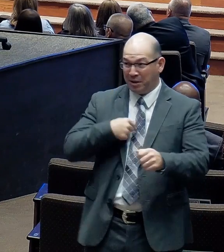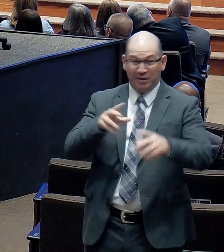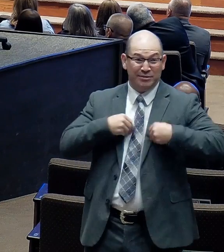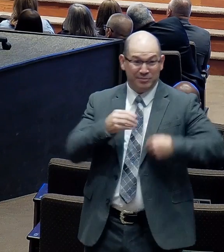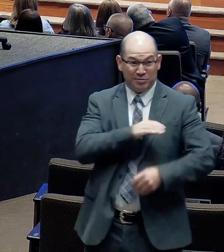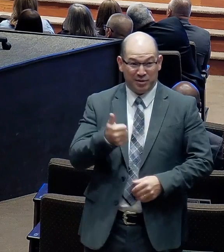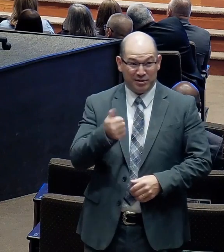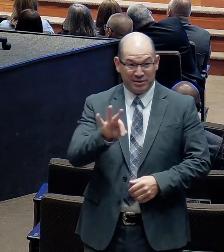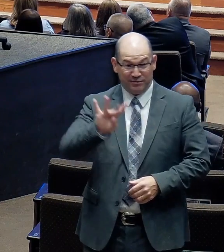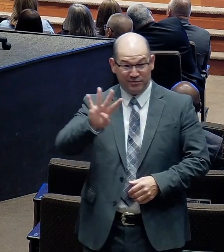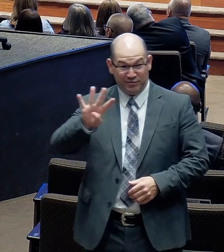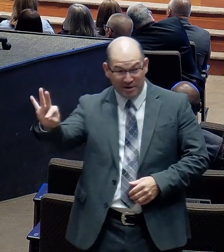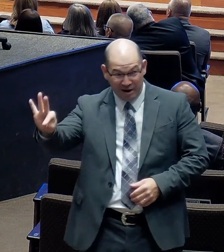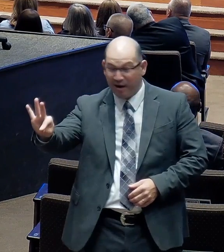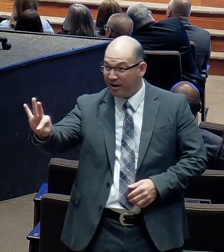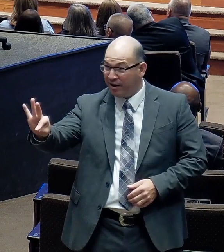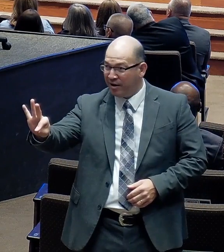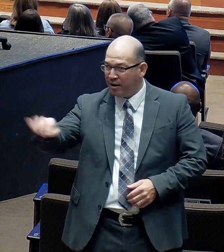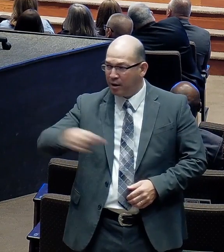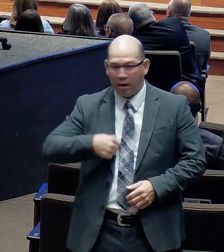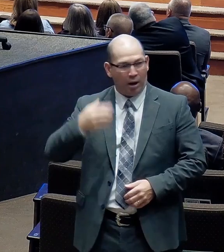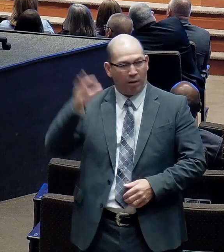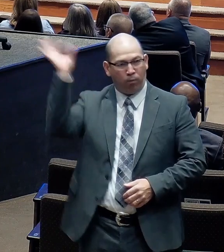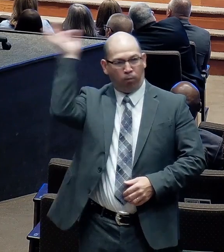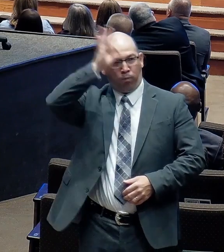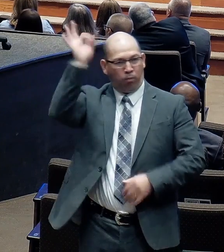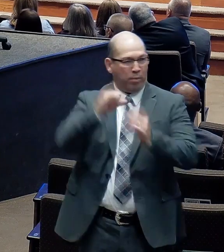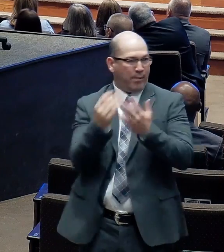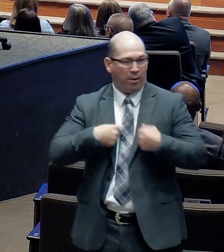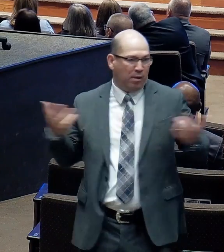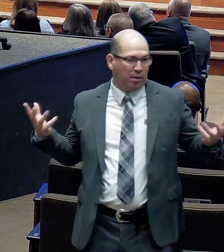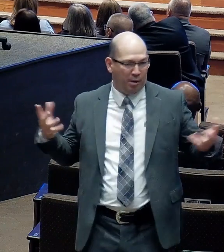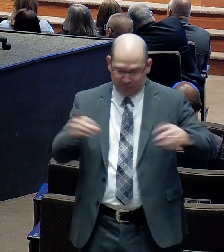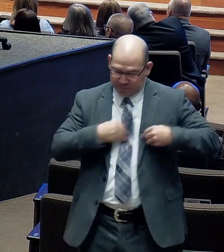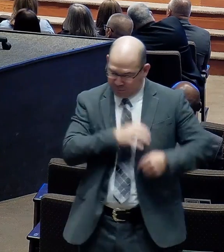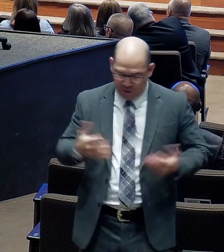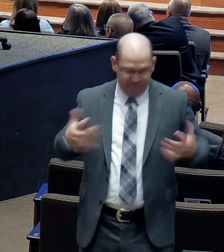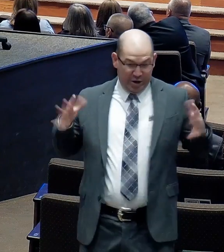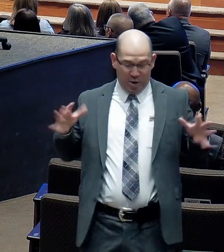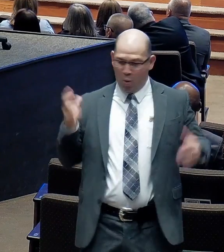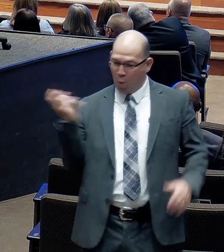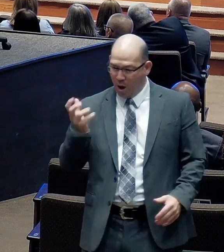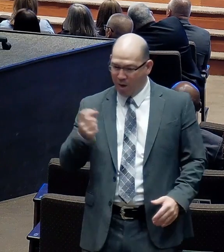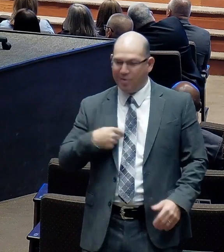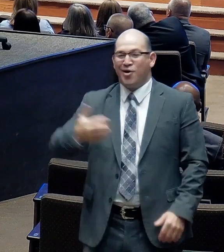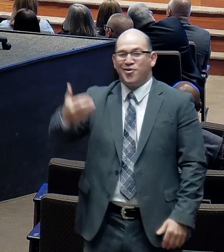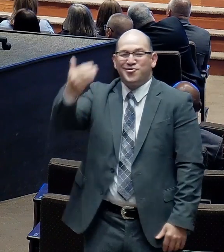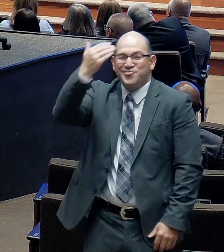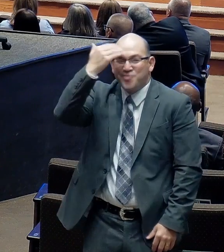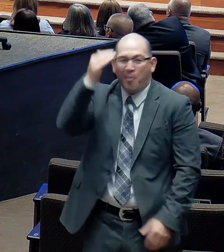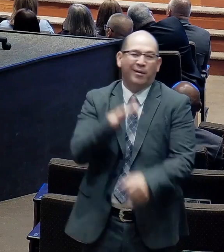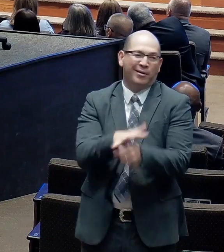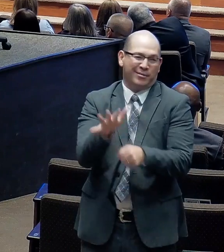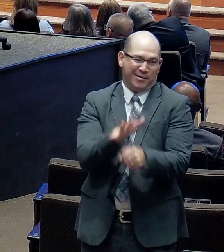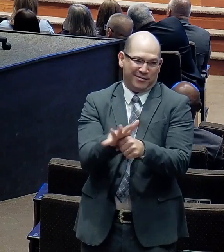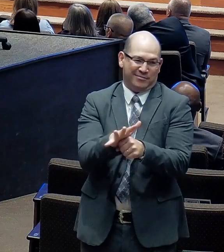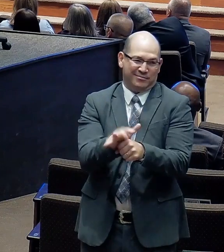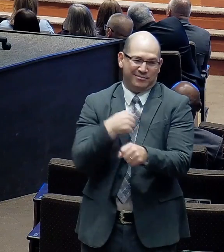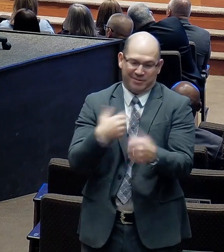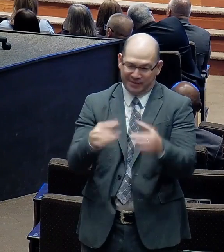Now I didn't know much about the Bible. But I knew I was a sinner. When I went to church. I knew I was on my way to